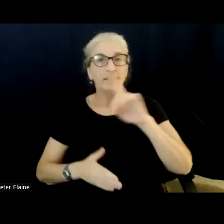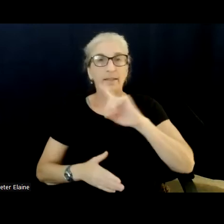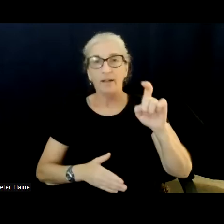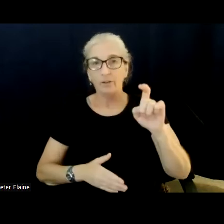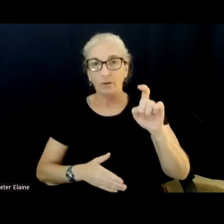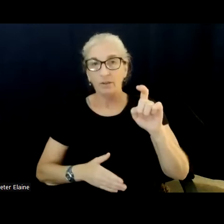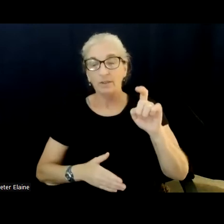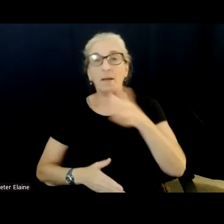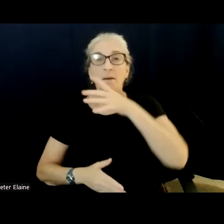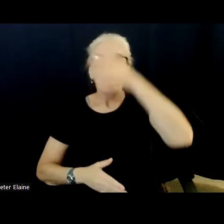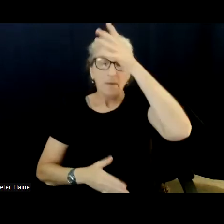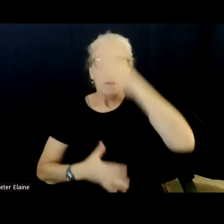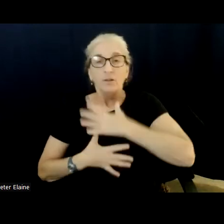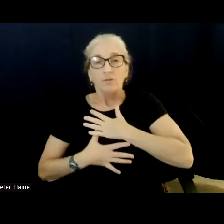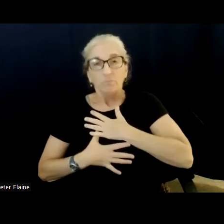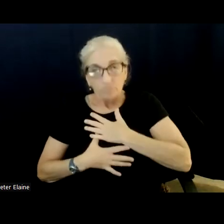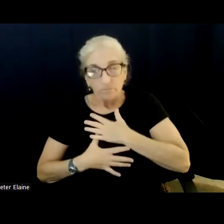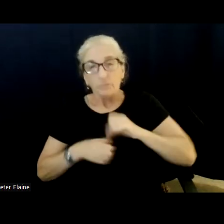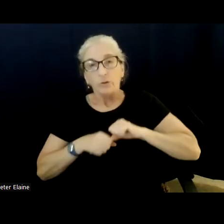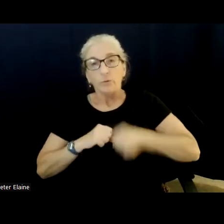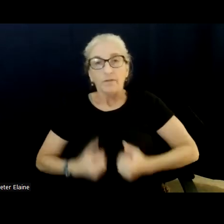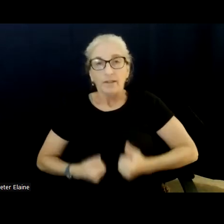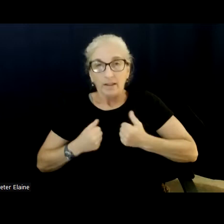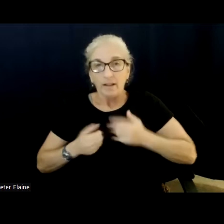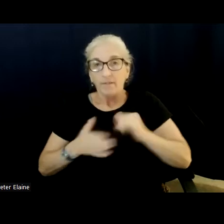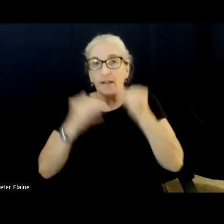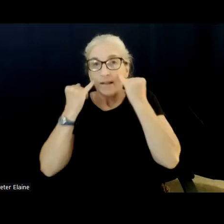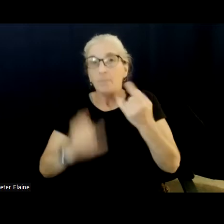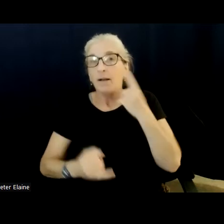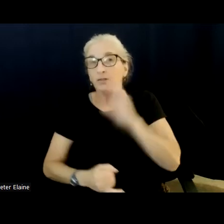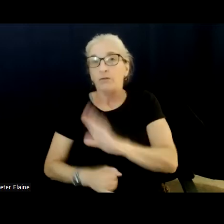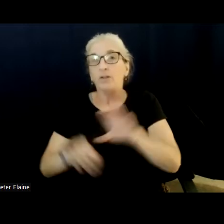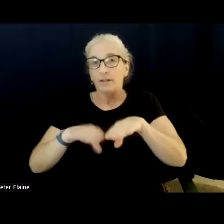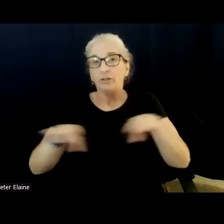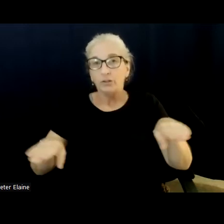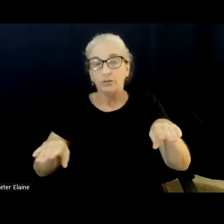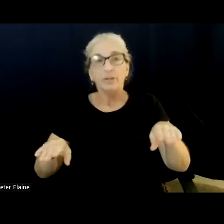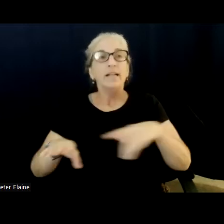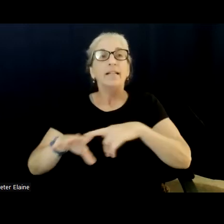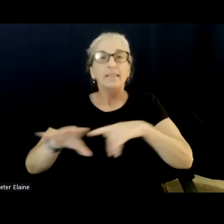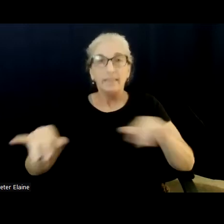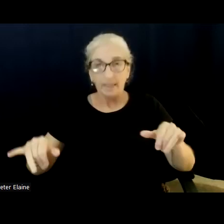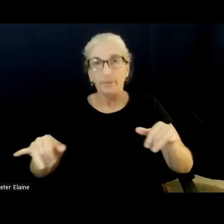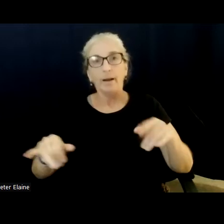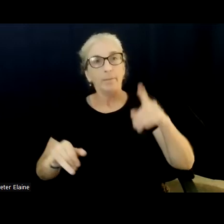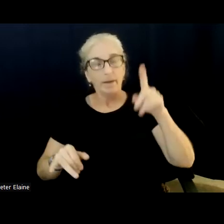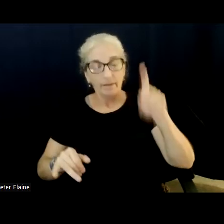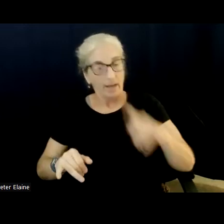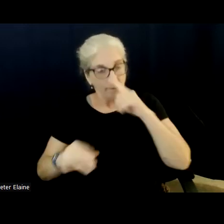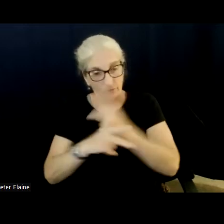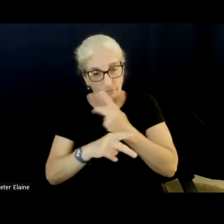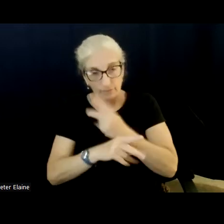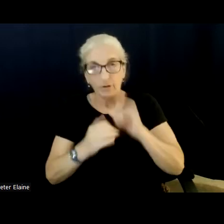grieving the life that they had imagined and simultaneously thrust into the dumpster of fire of special needs bureaucracy,